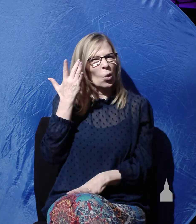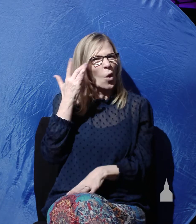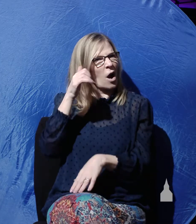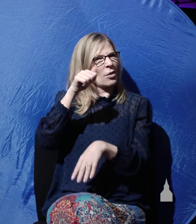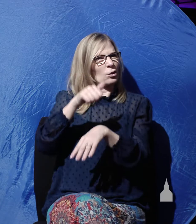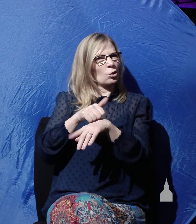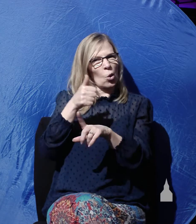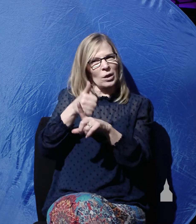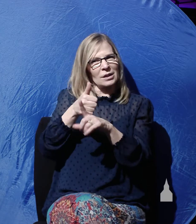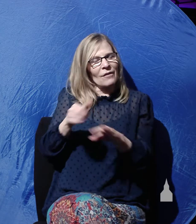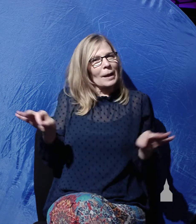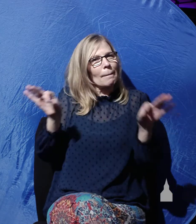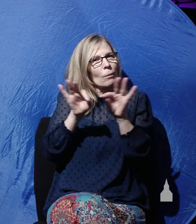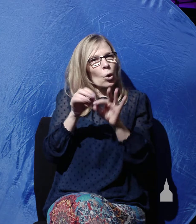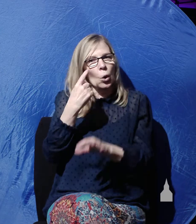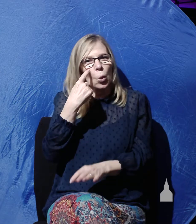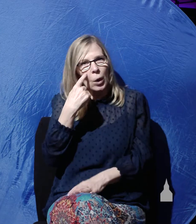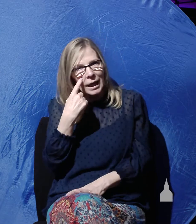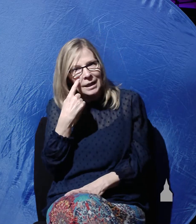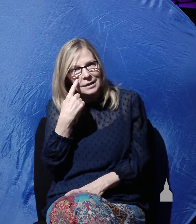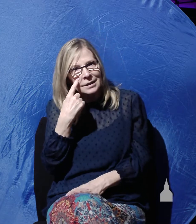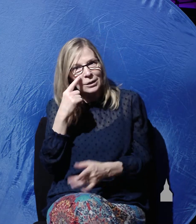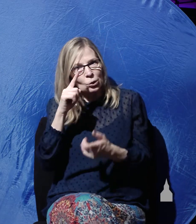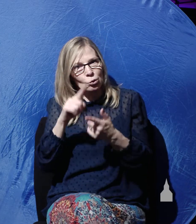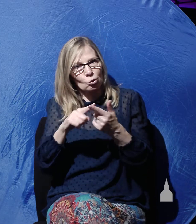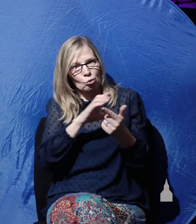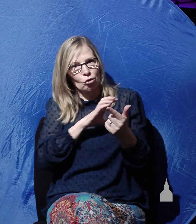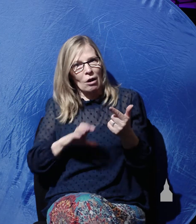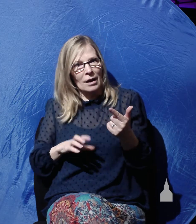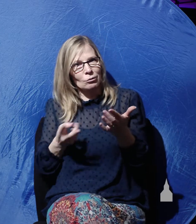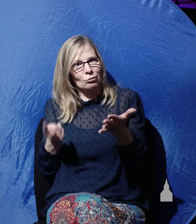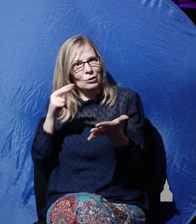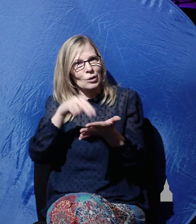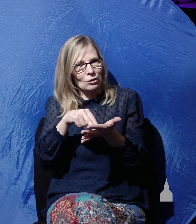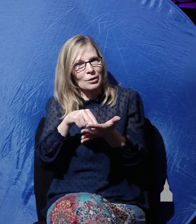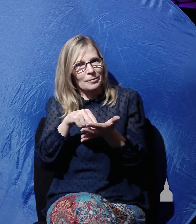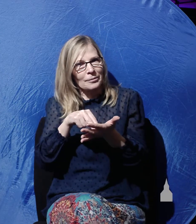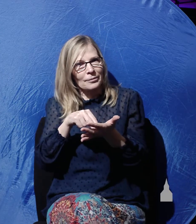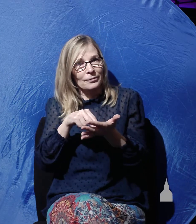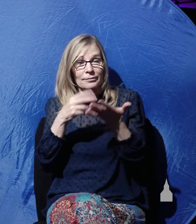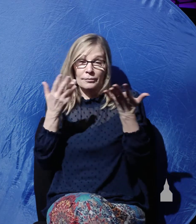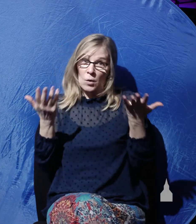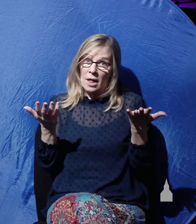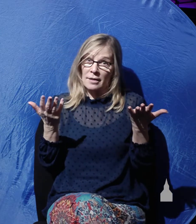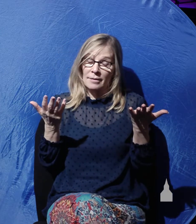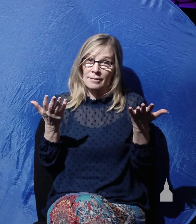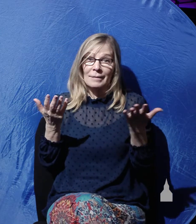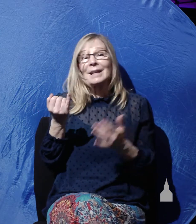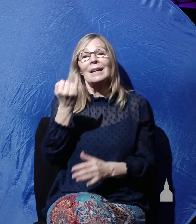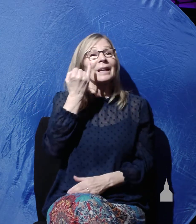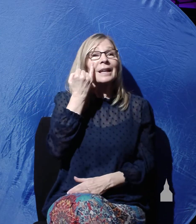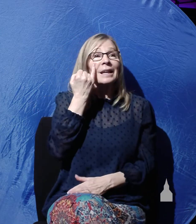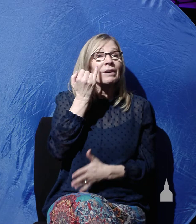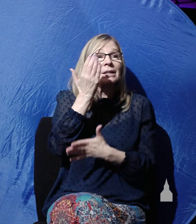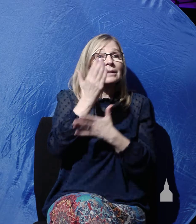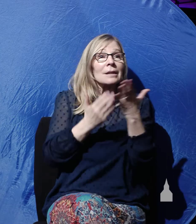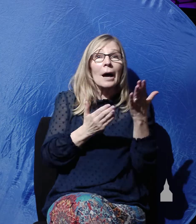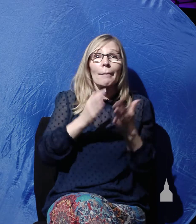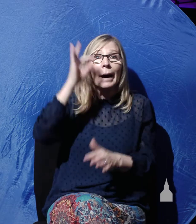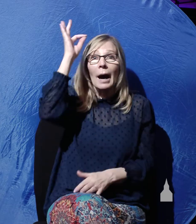an important witness to the resurrection of Jesus Christ? Well, because if some unknown group had